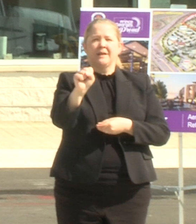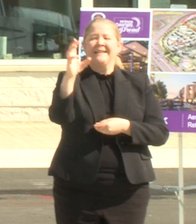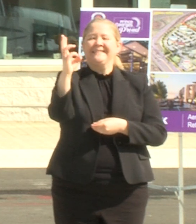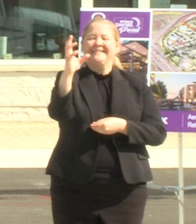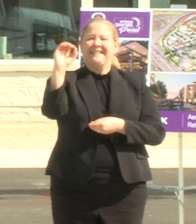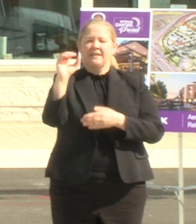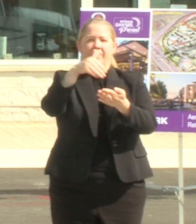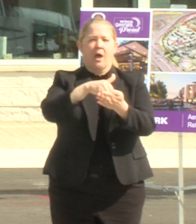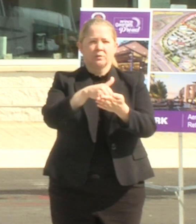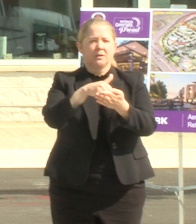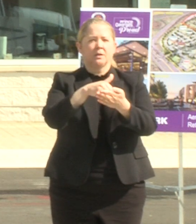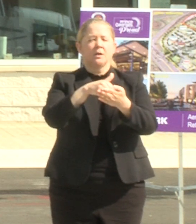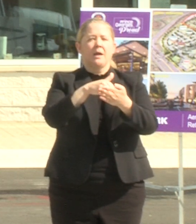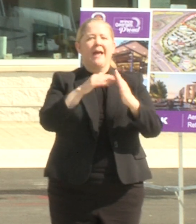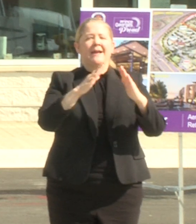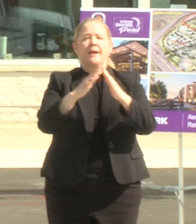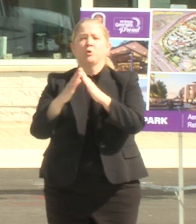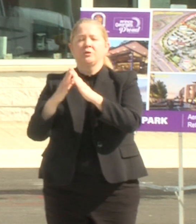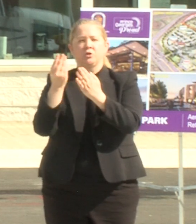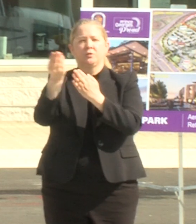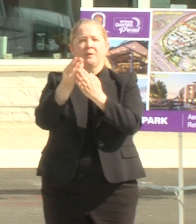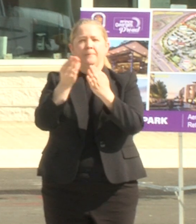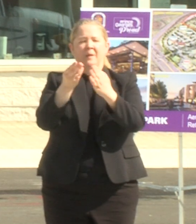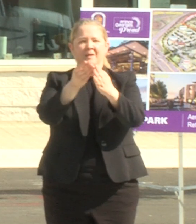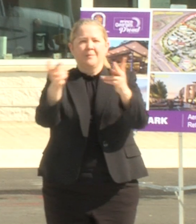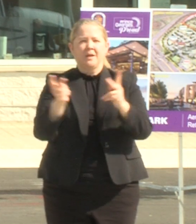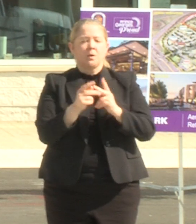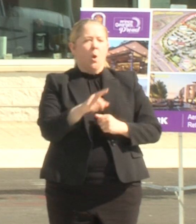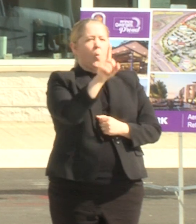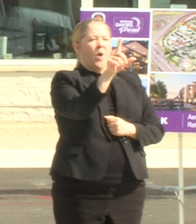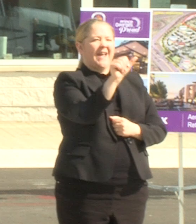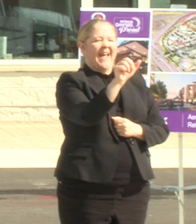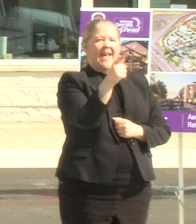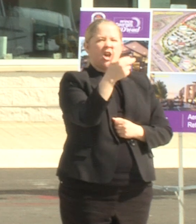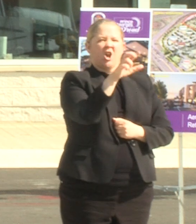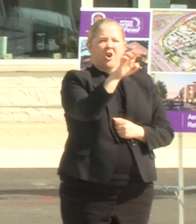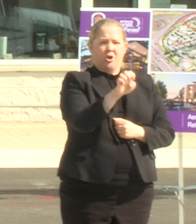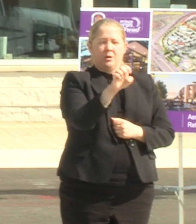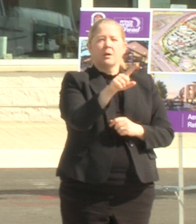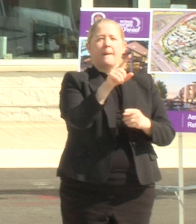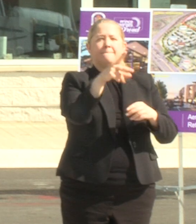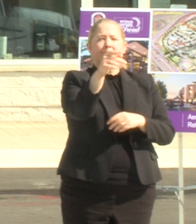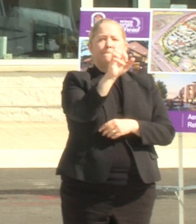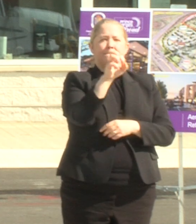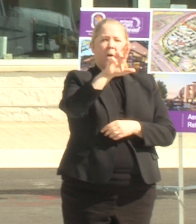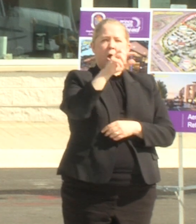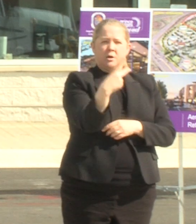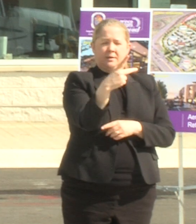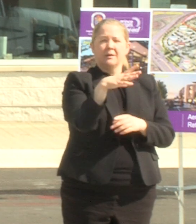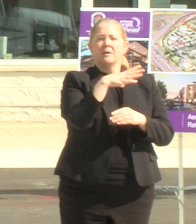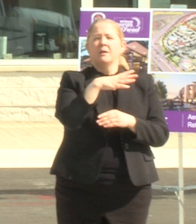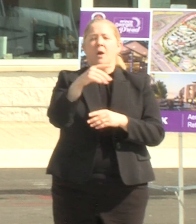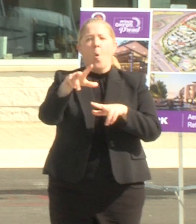feet of neighborhood serving retail space a one acre park walking path and parking the pavilion